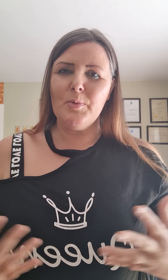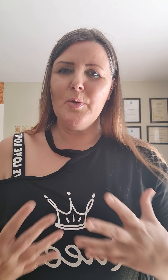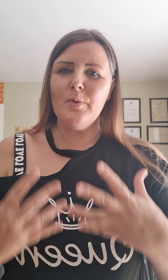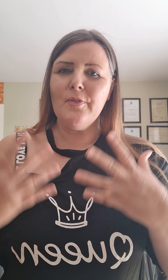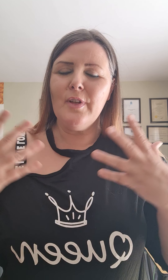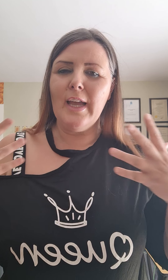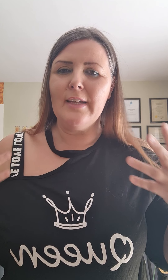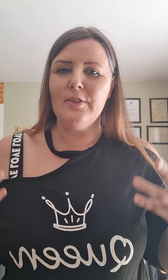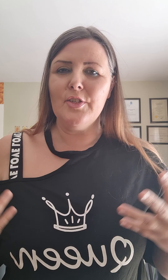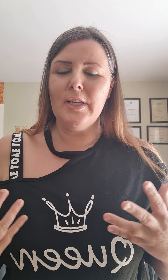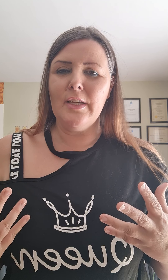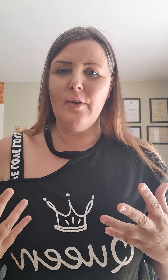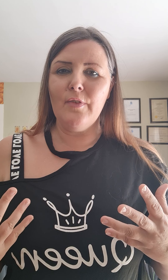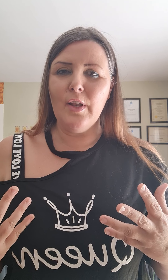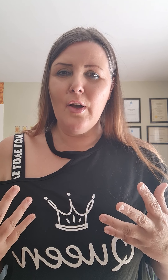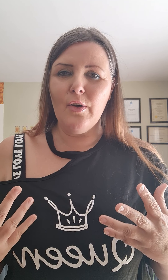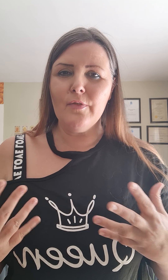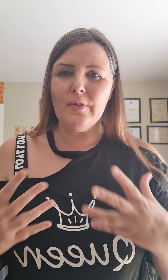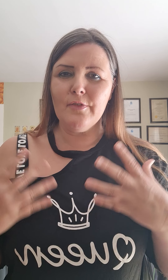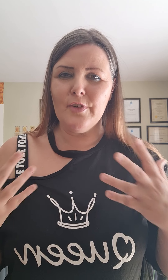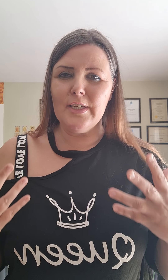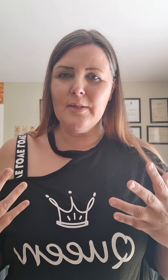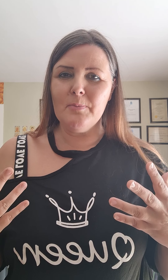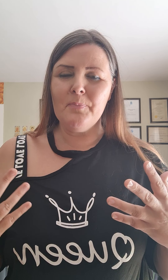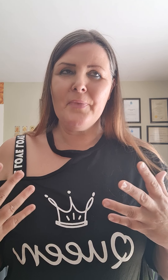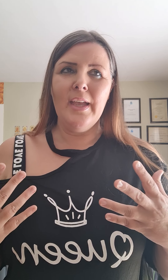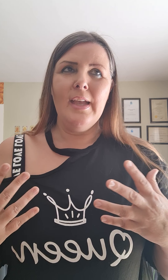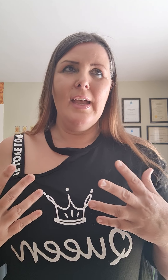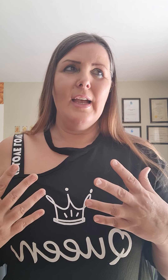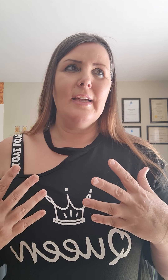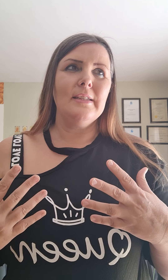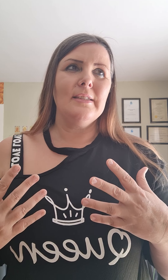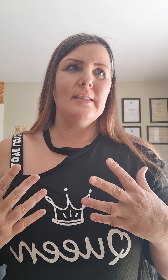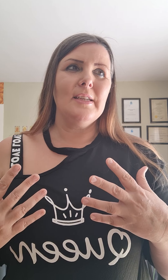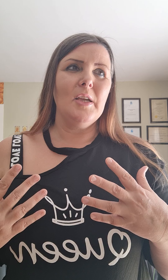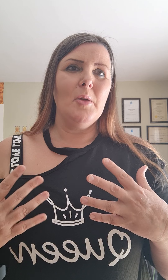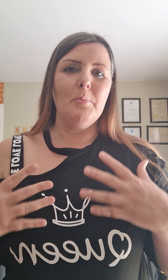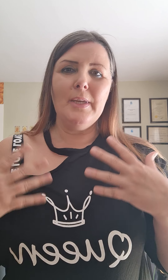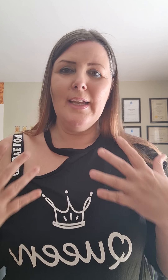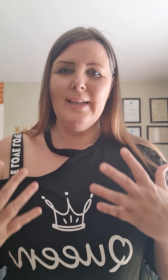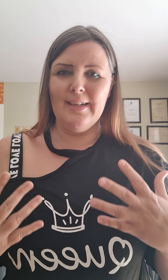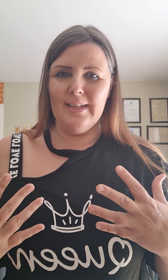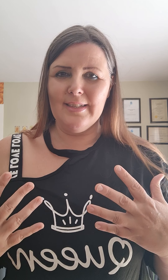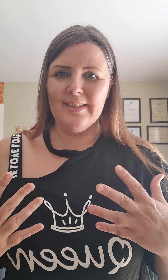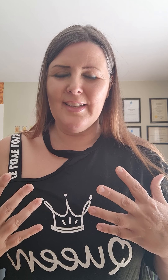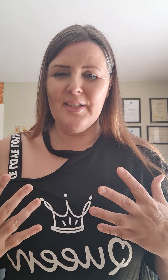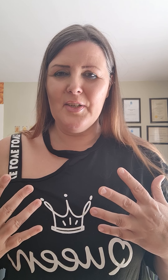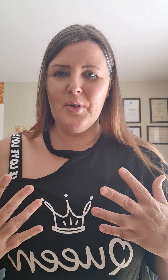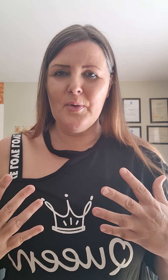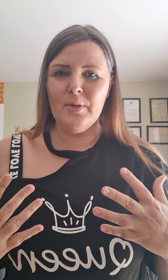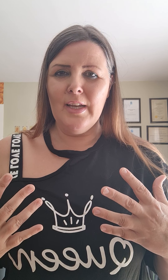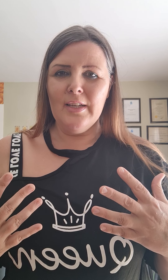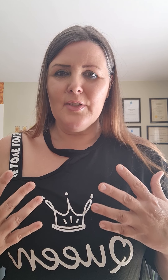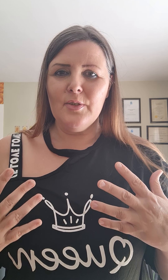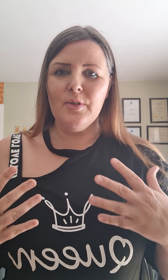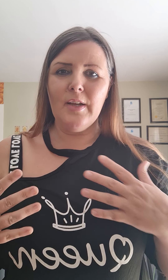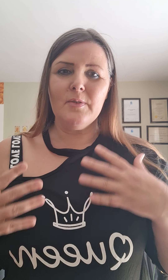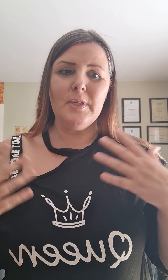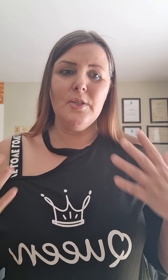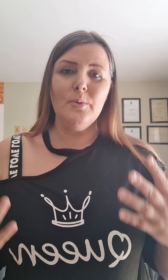beautiful energy of love and freedom and beingness you know so you don't have to be doing